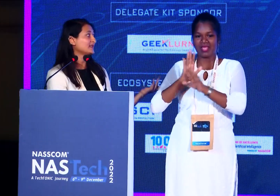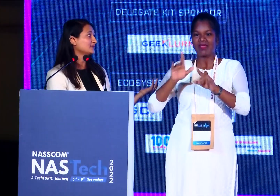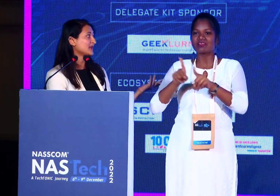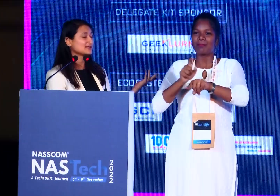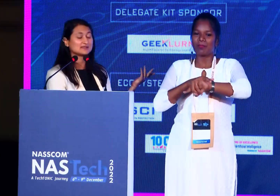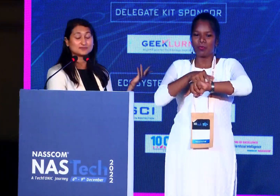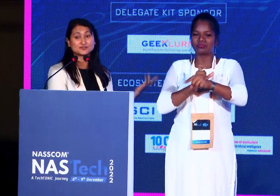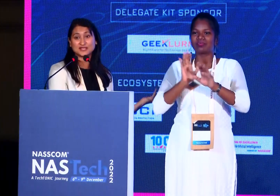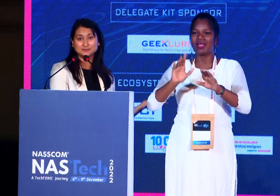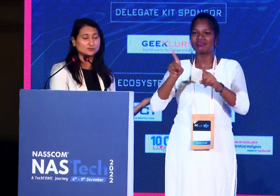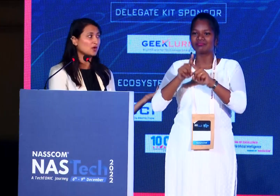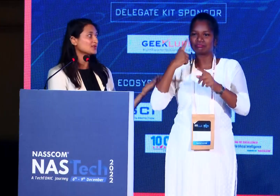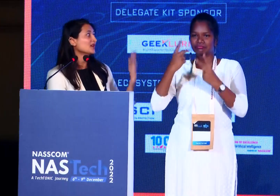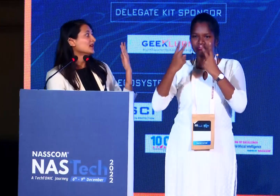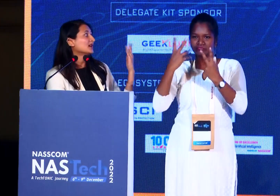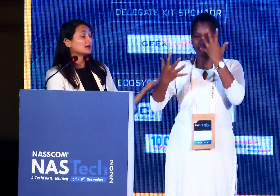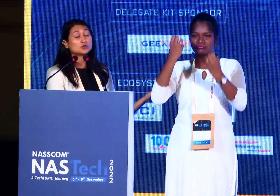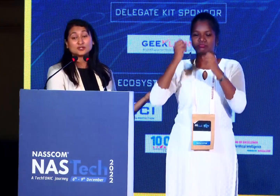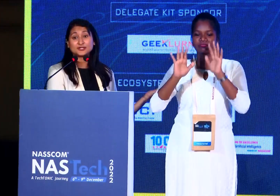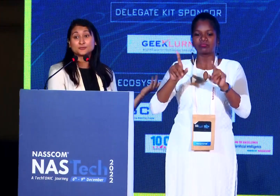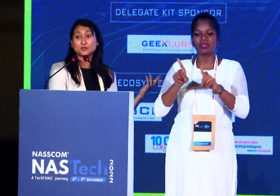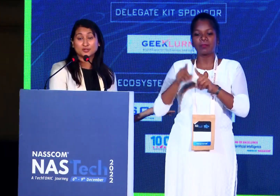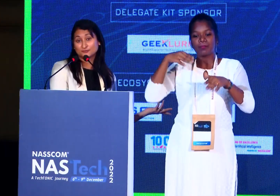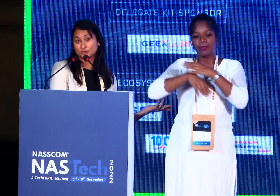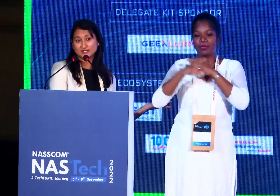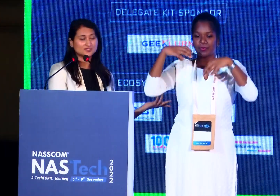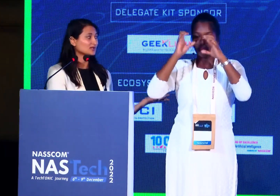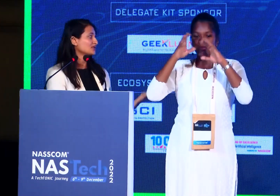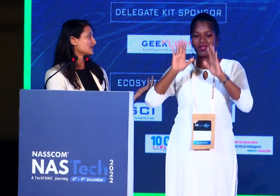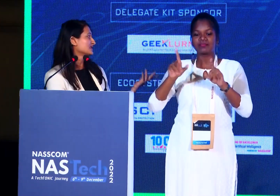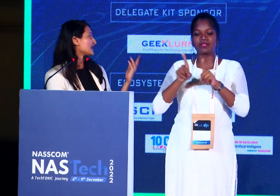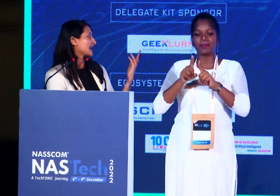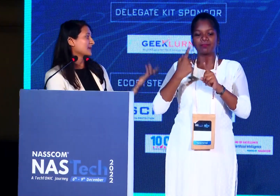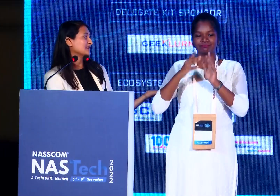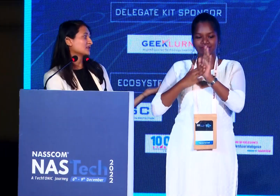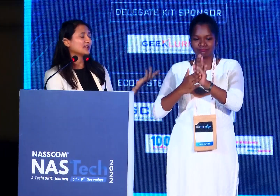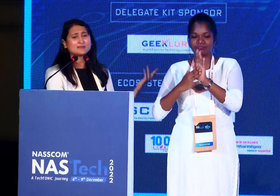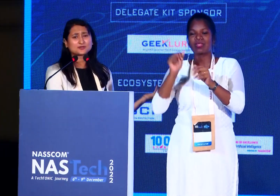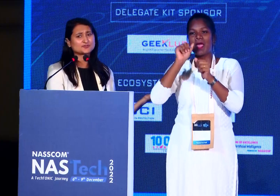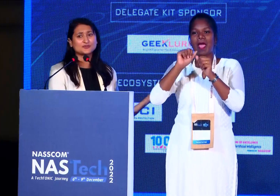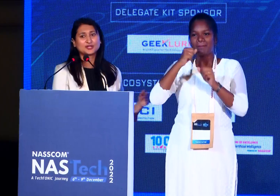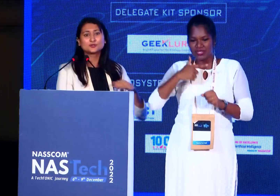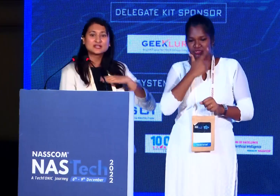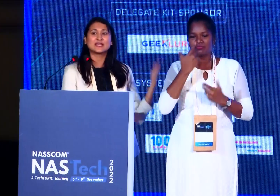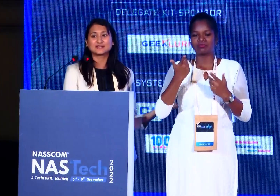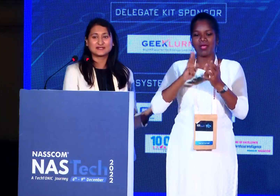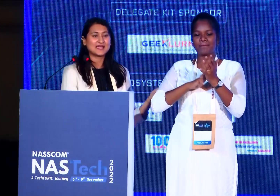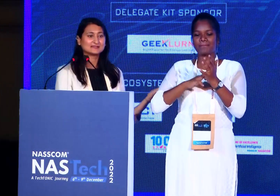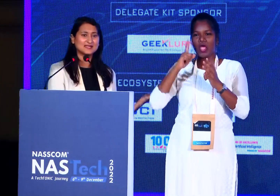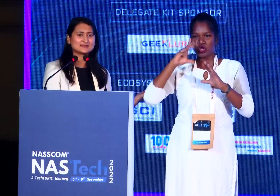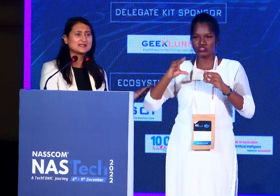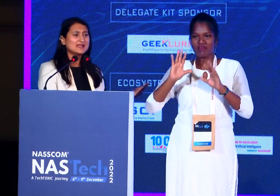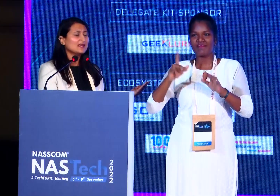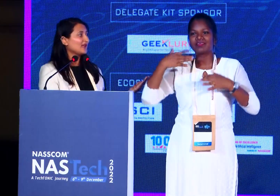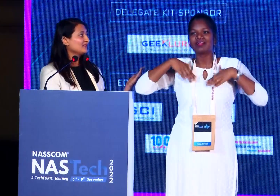to detect arrhythmias and using the Apple watch, Google into protein folding structures and Amazon and Microsoft into connected